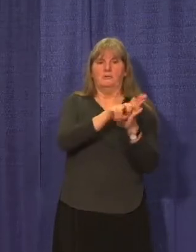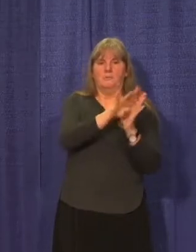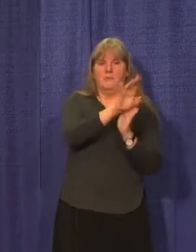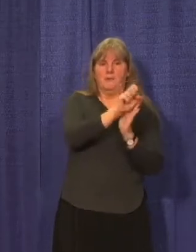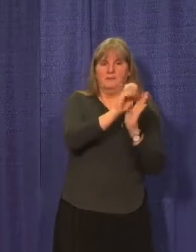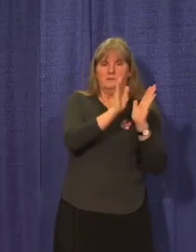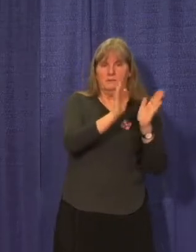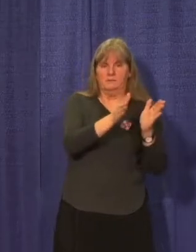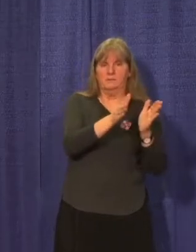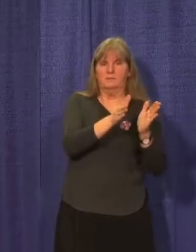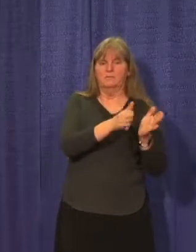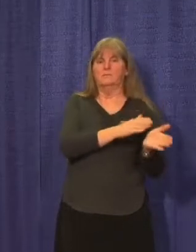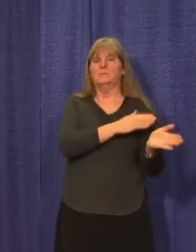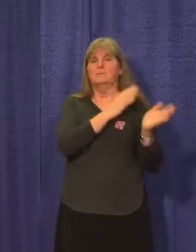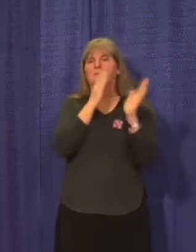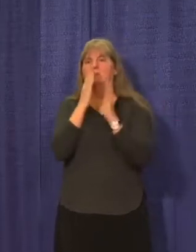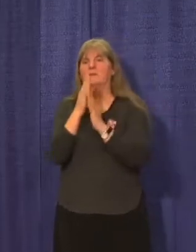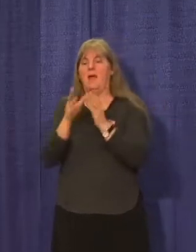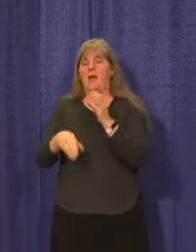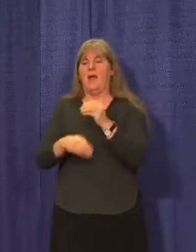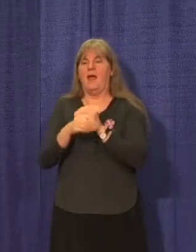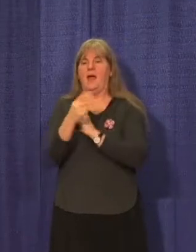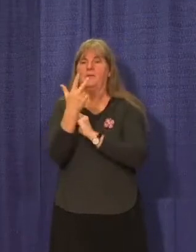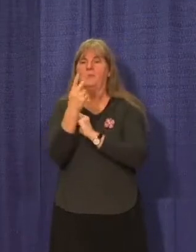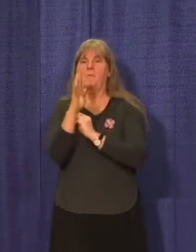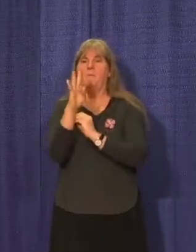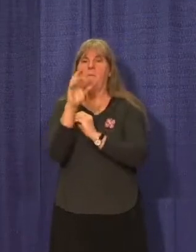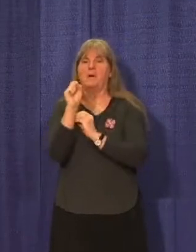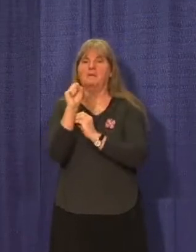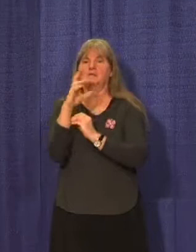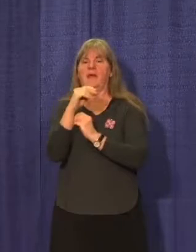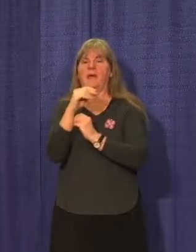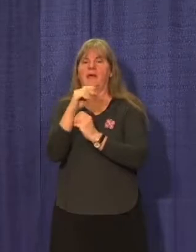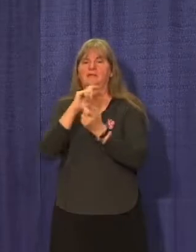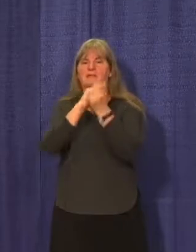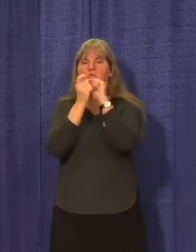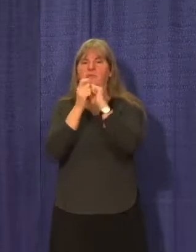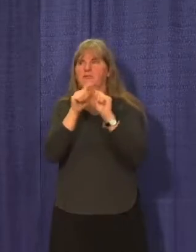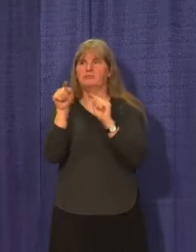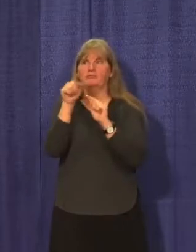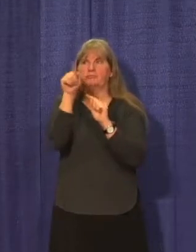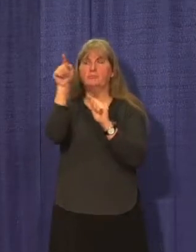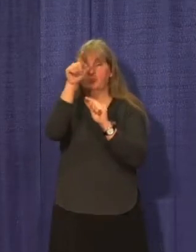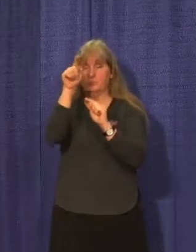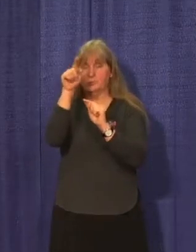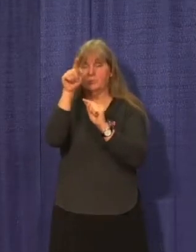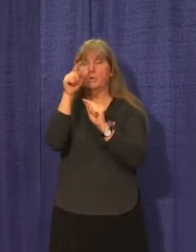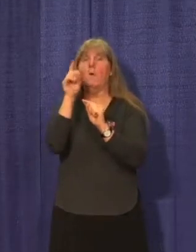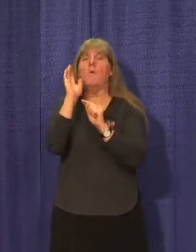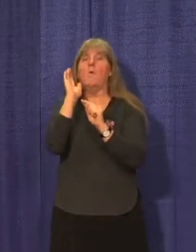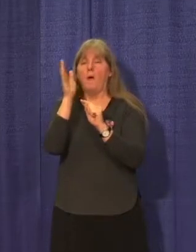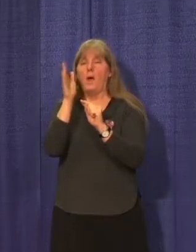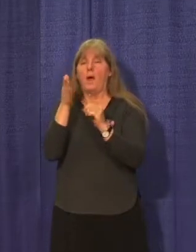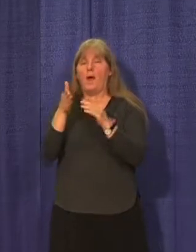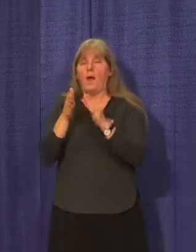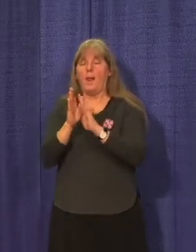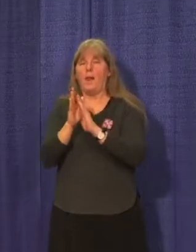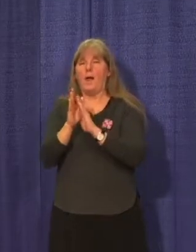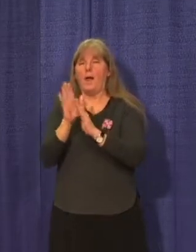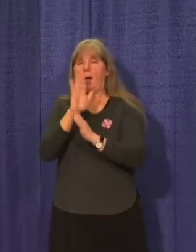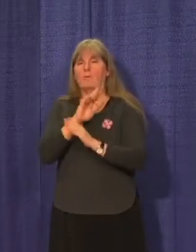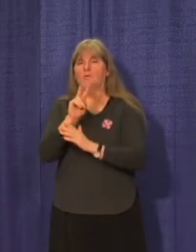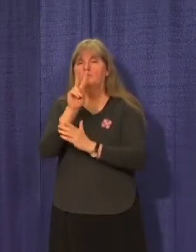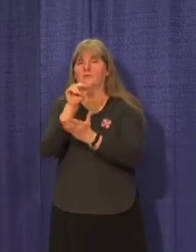and the three buses and the adjustments to... Small adjustments to other routes will allow about